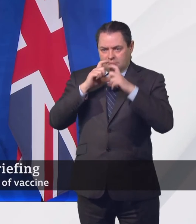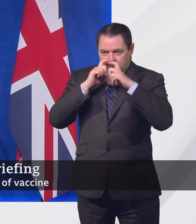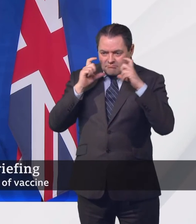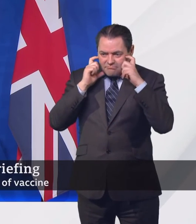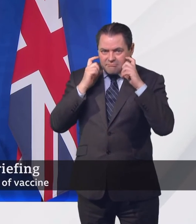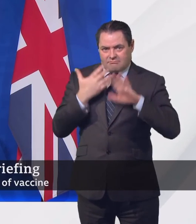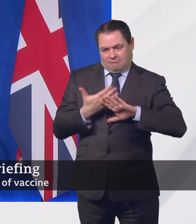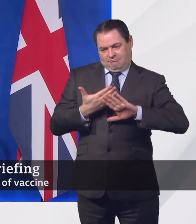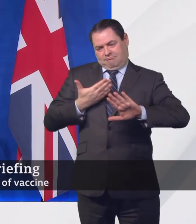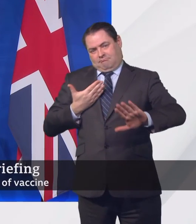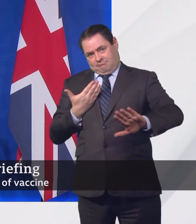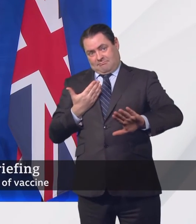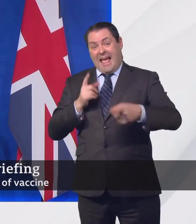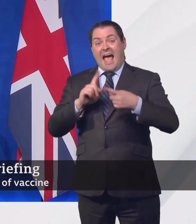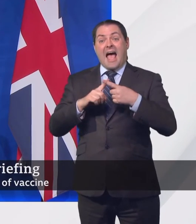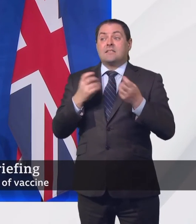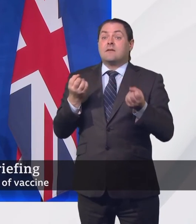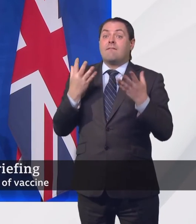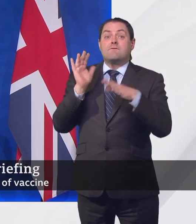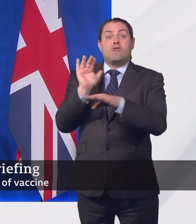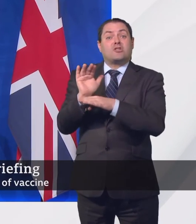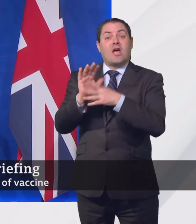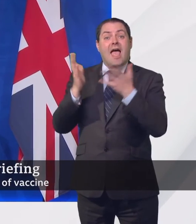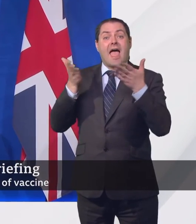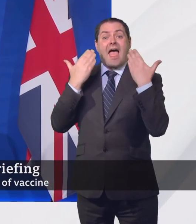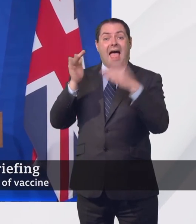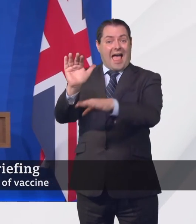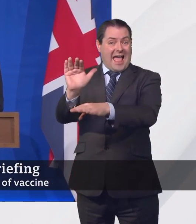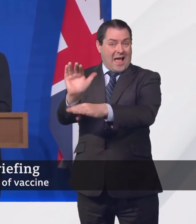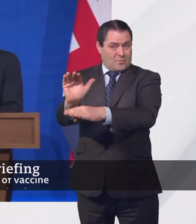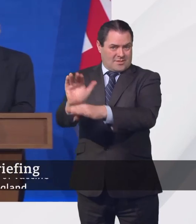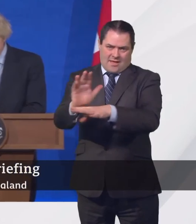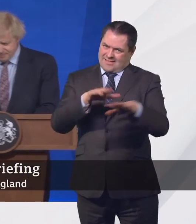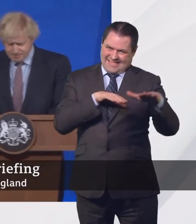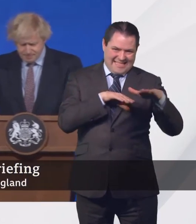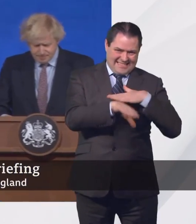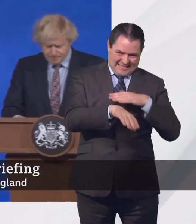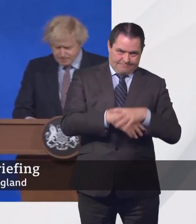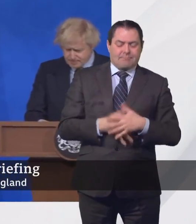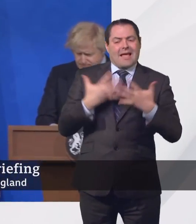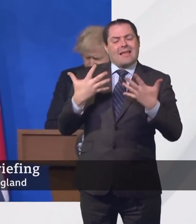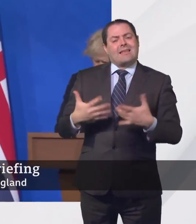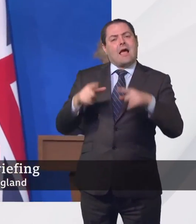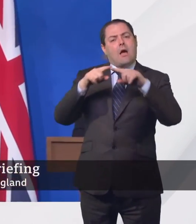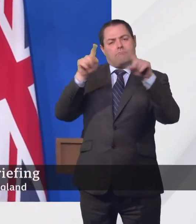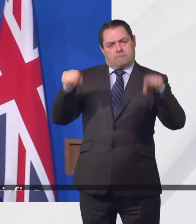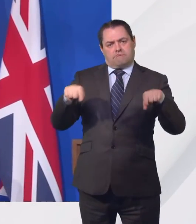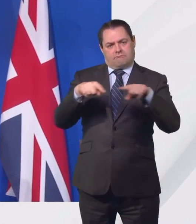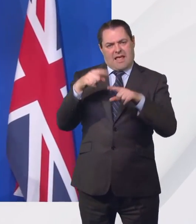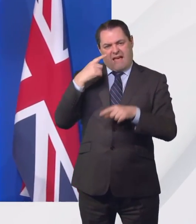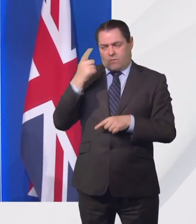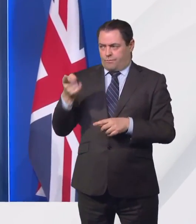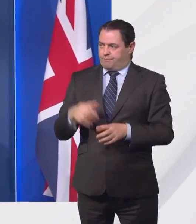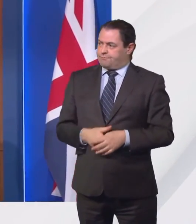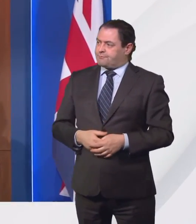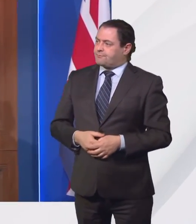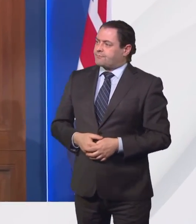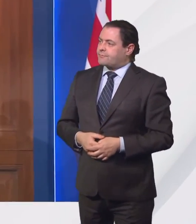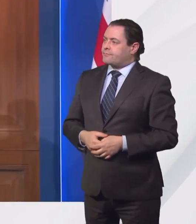fresh air. Thanks very much. I'm now going to hand over to Chris for the slides. Thank you, Prime Minister. First slide, please.